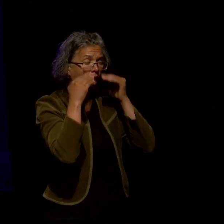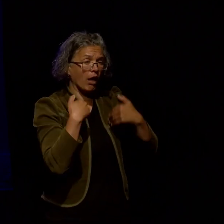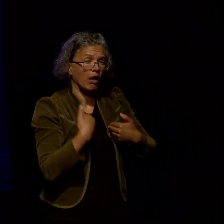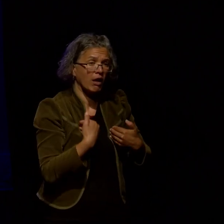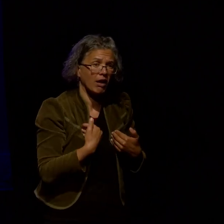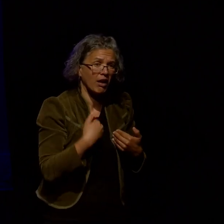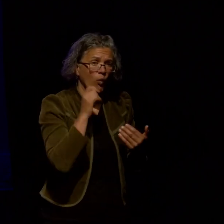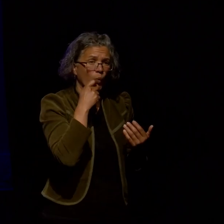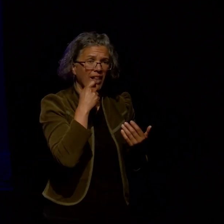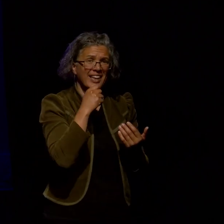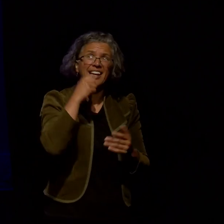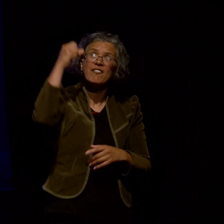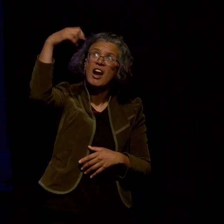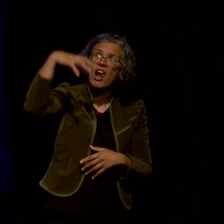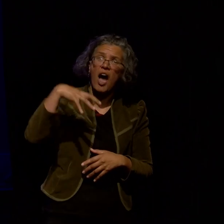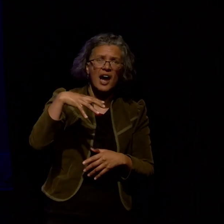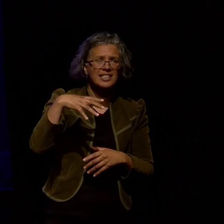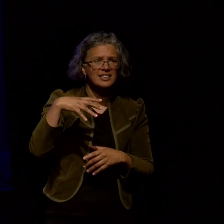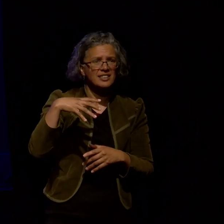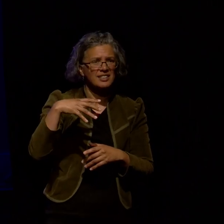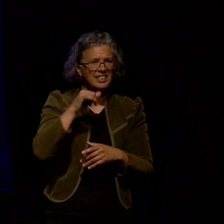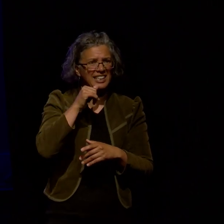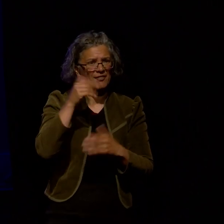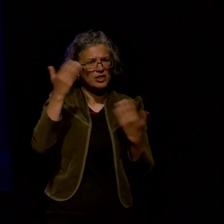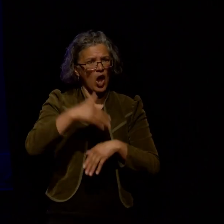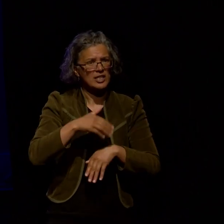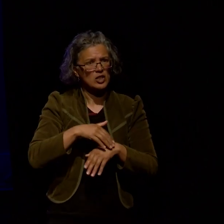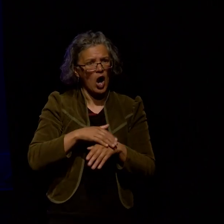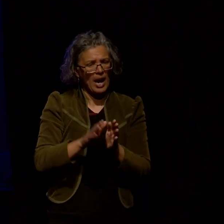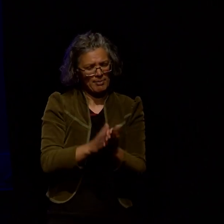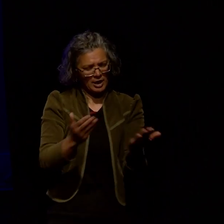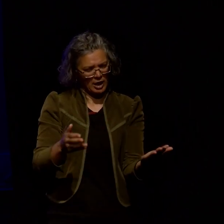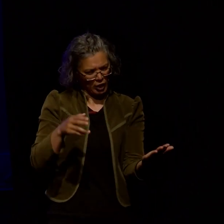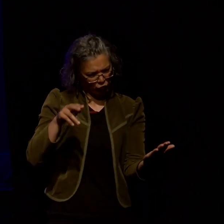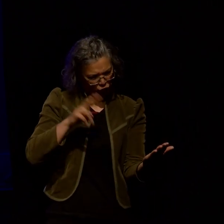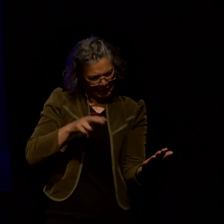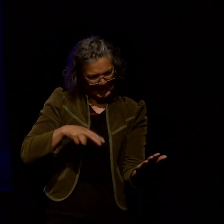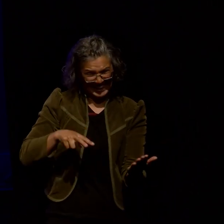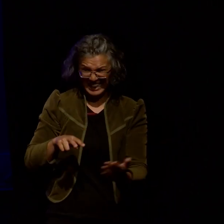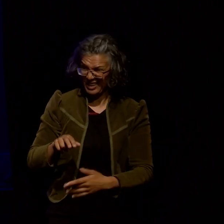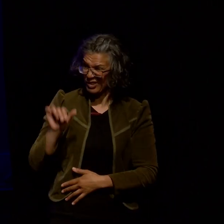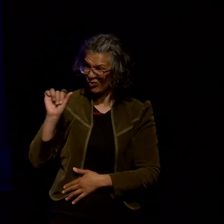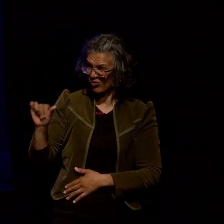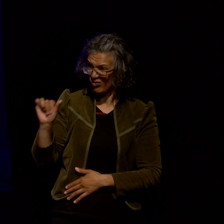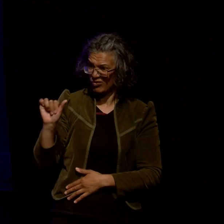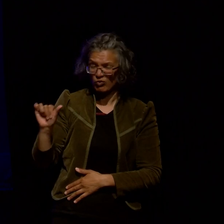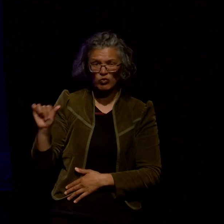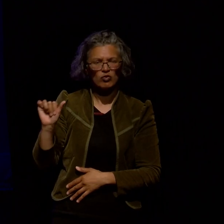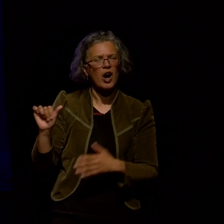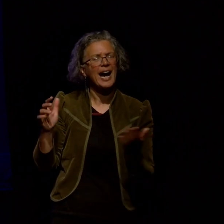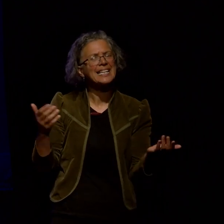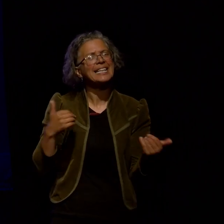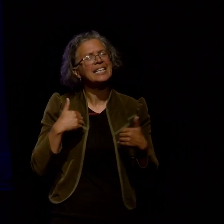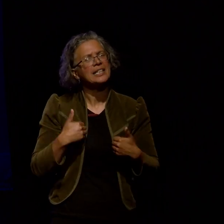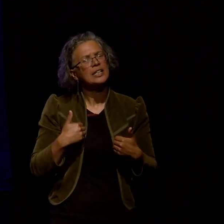especially under a light source like this if people are reading it at night and he was right it's so much more relaxing